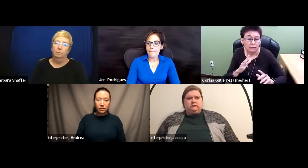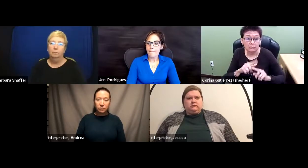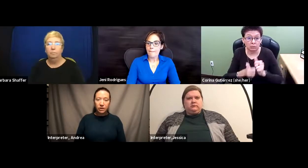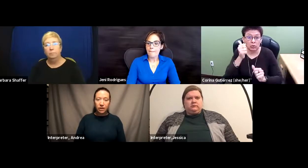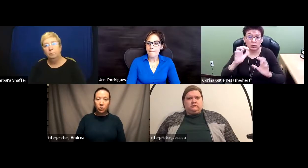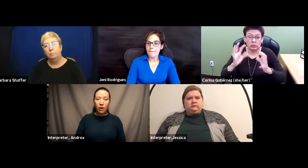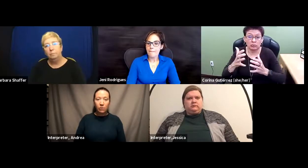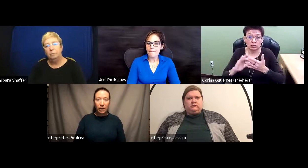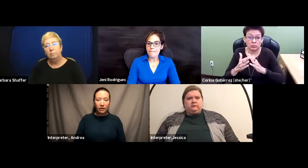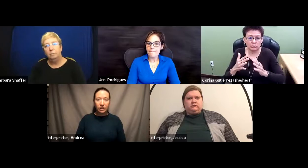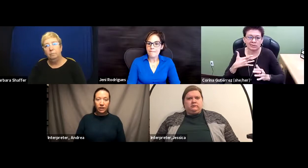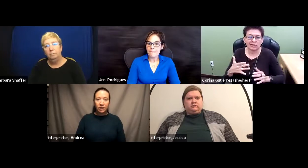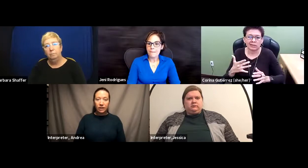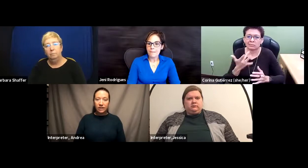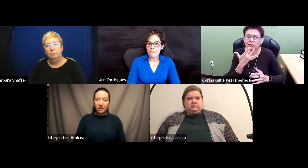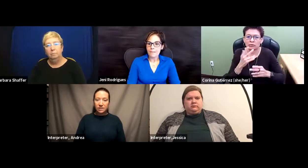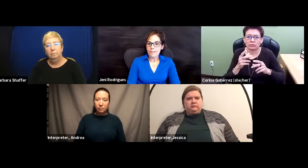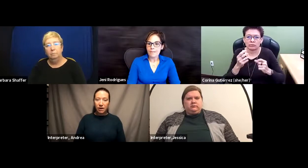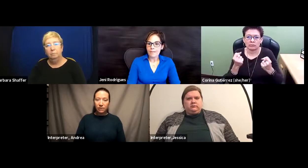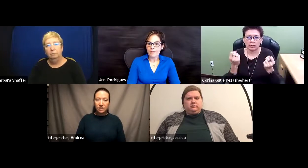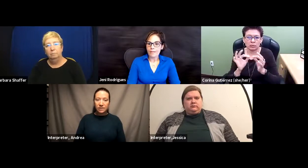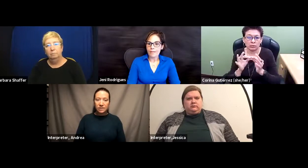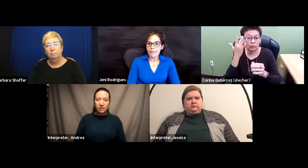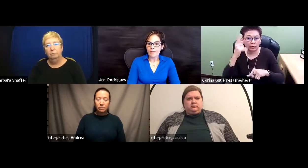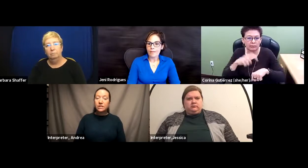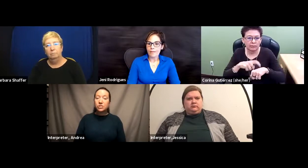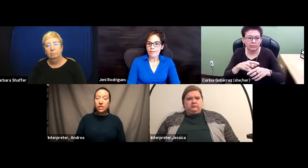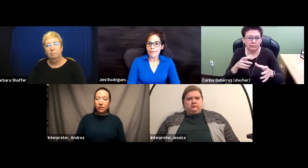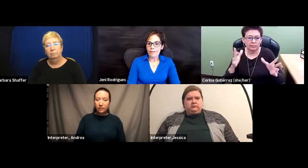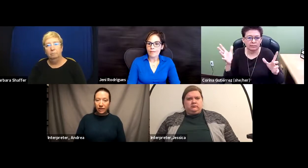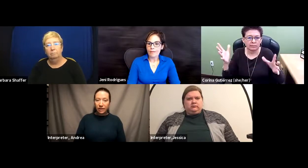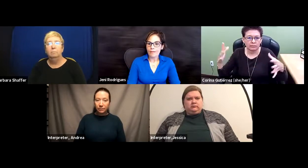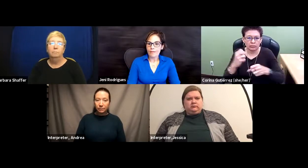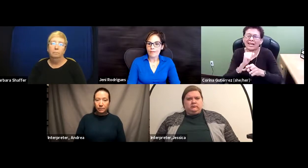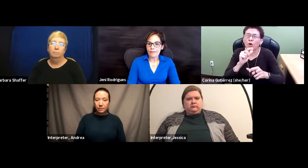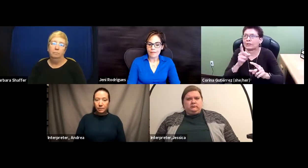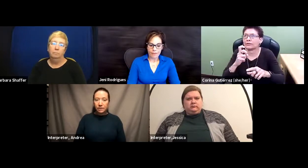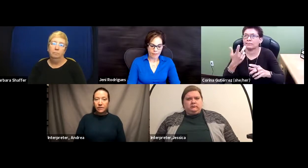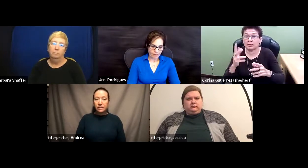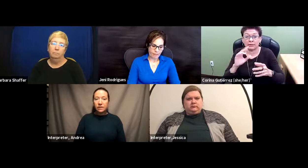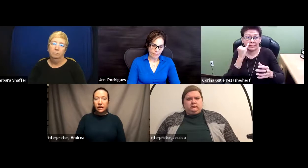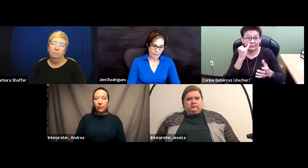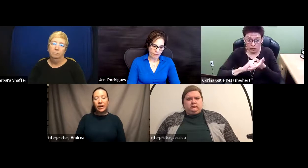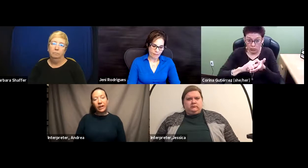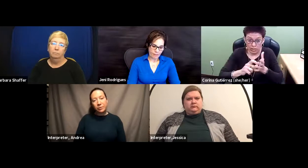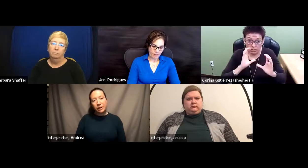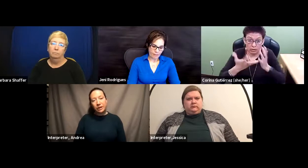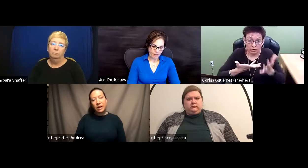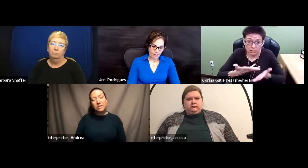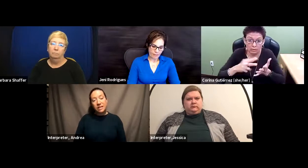and communicate quite well. And that is their preference. But generally, it's